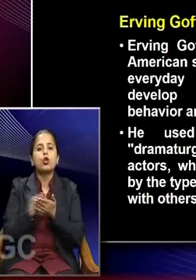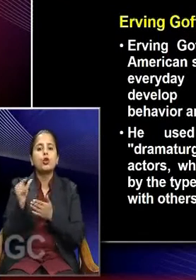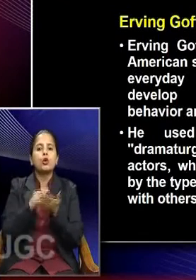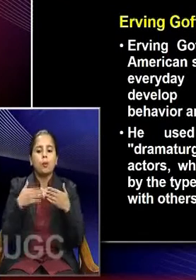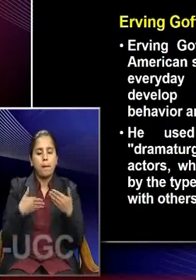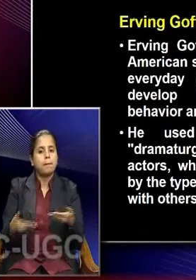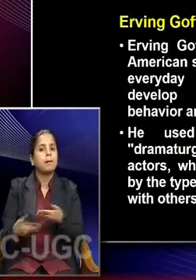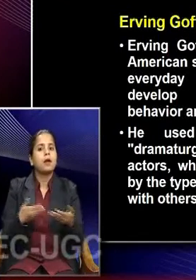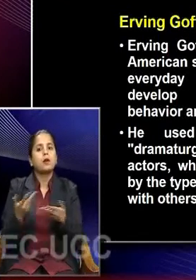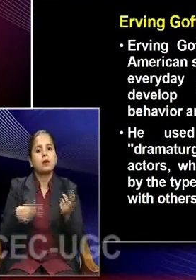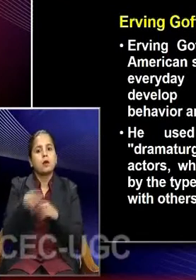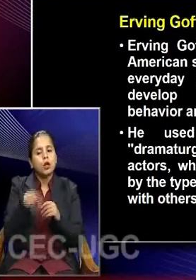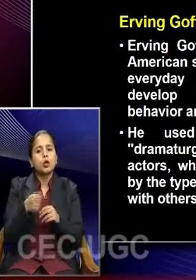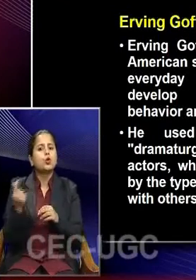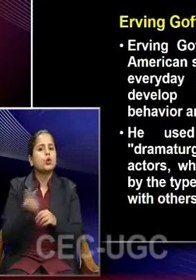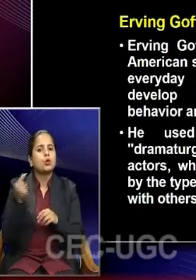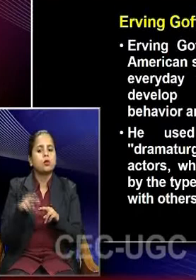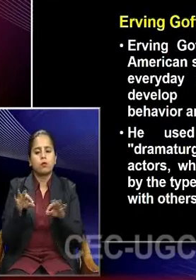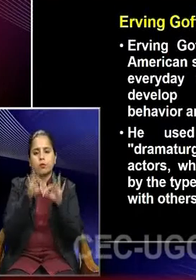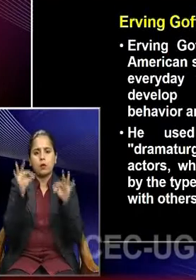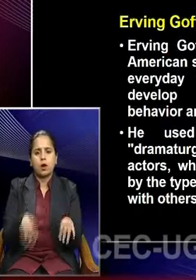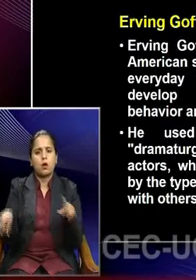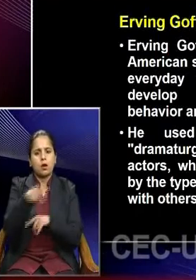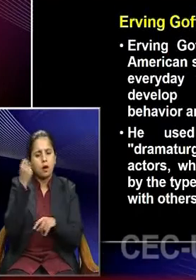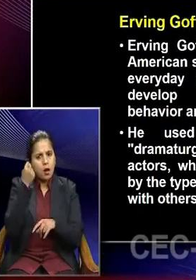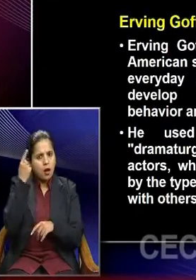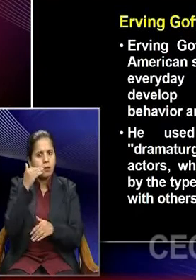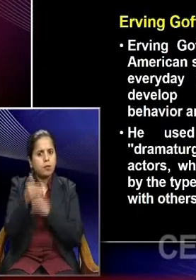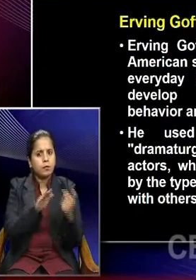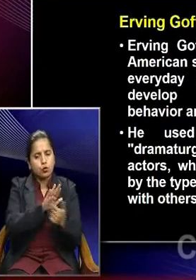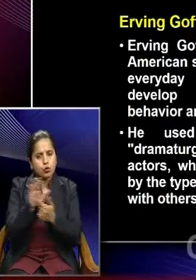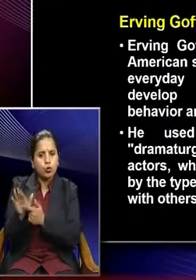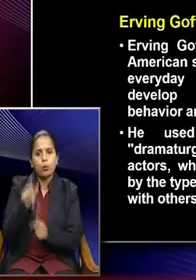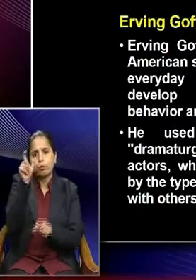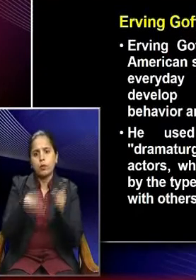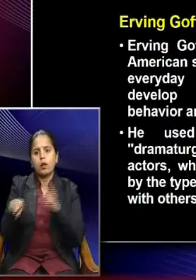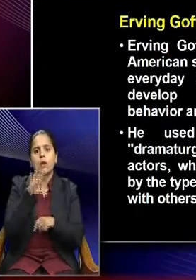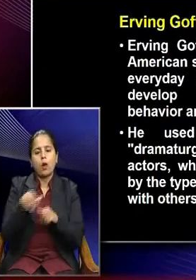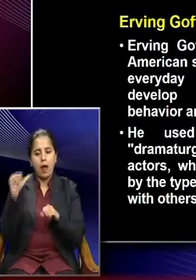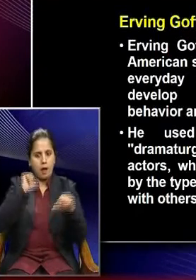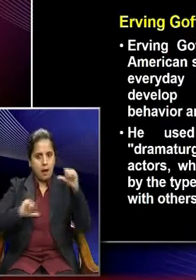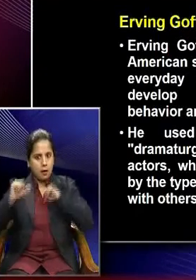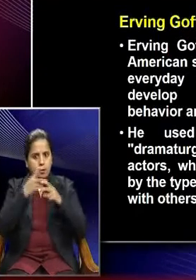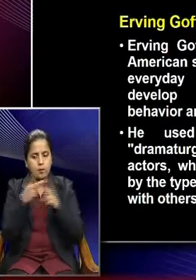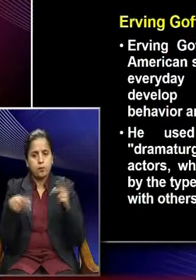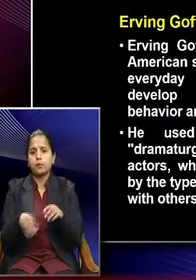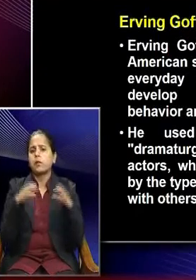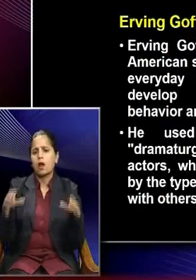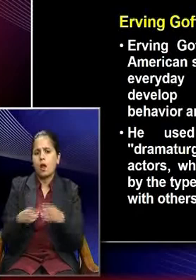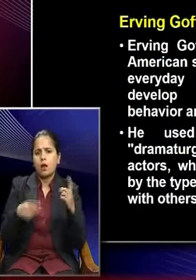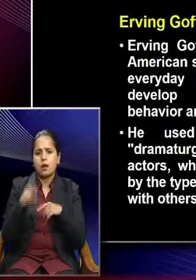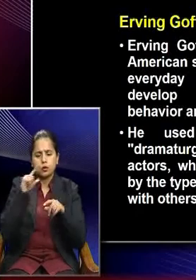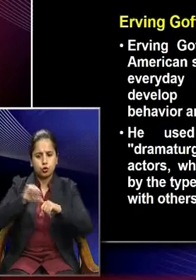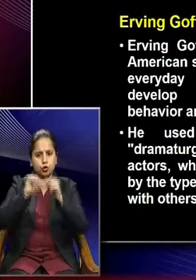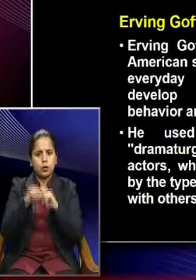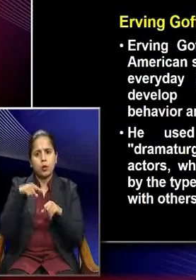He used the framework of dramaturgy to portray people as actors whose actions are shaped